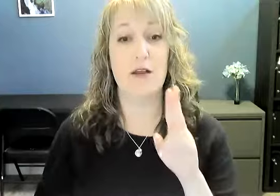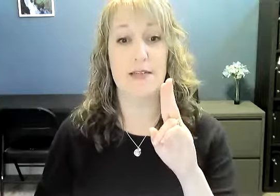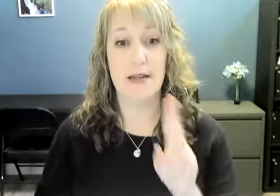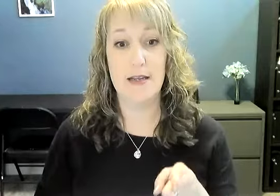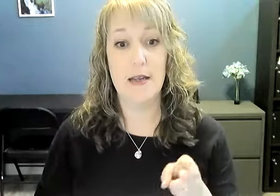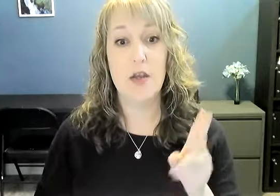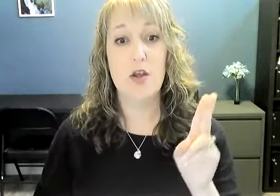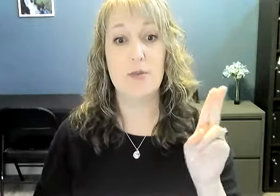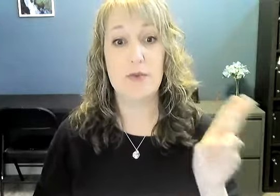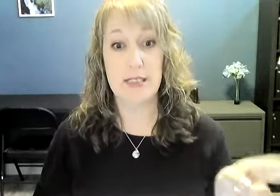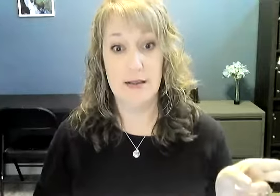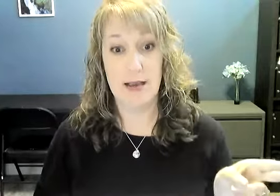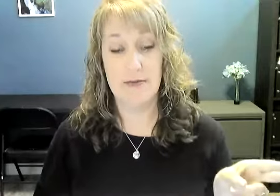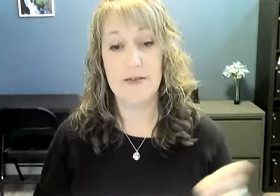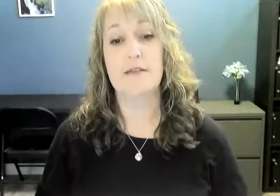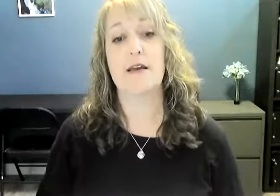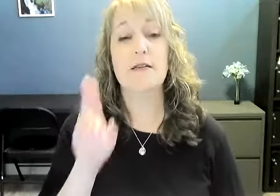left handed, you're moving to the left. Okay.